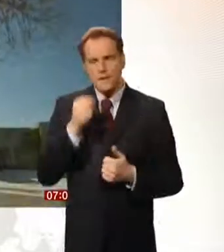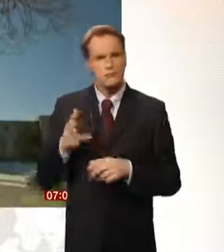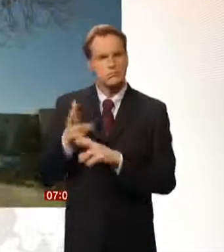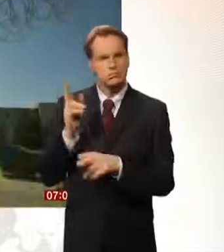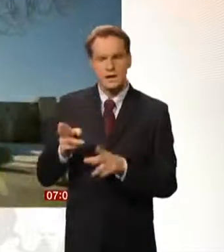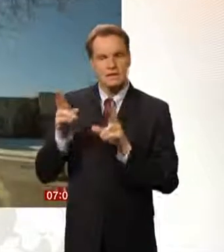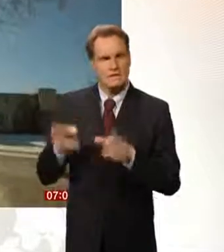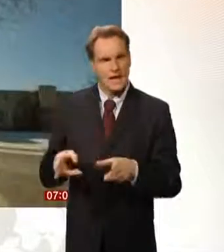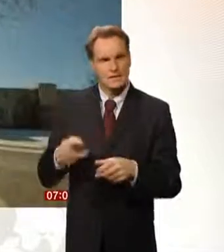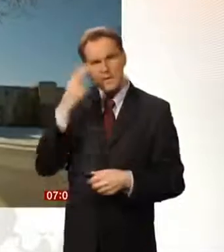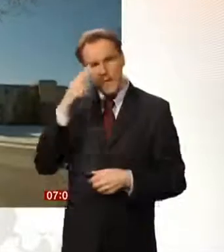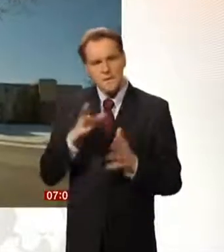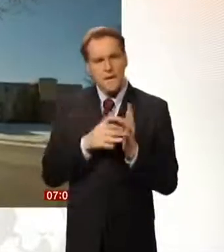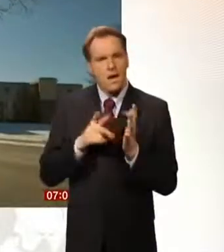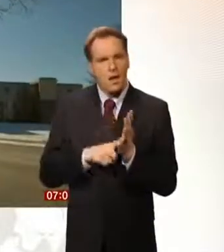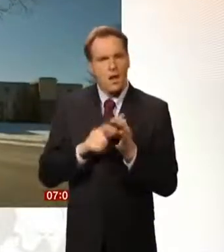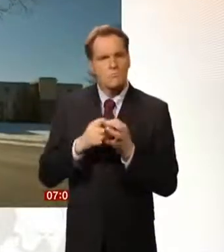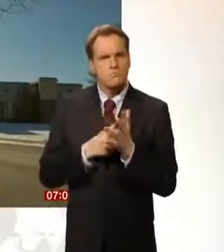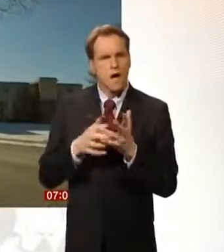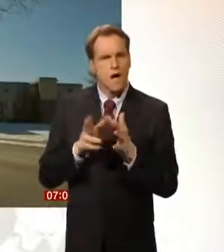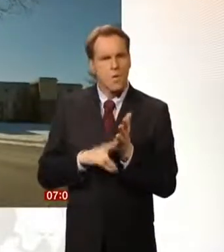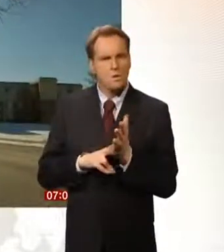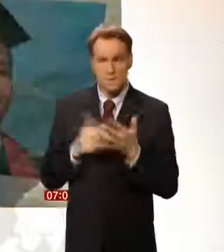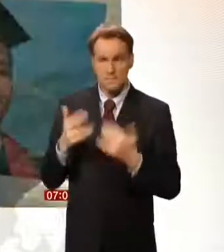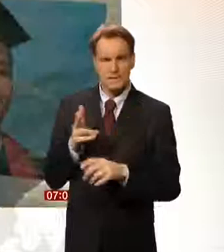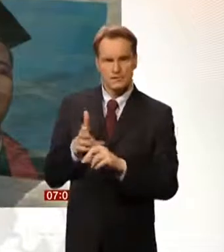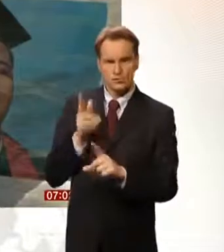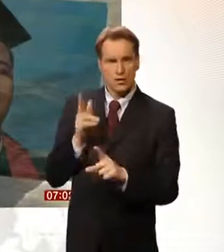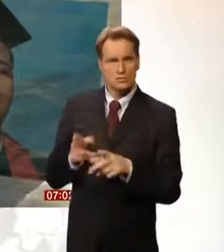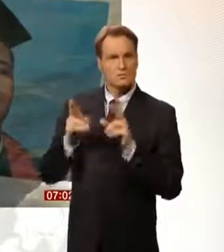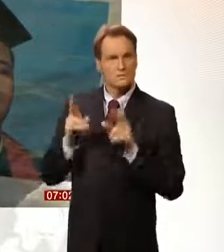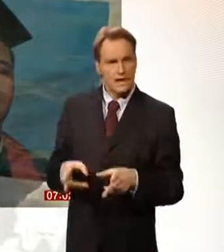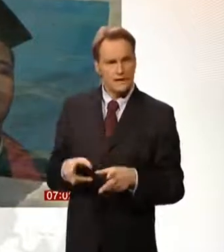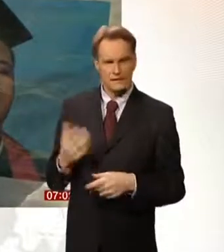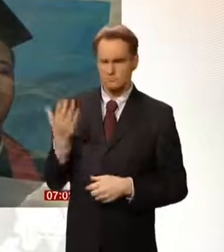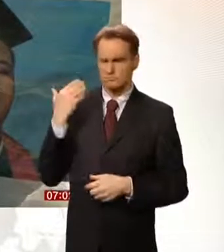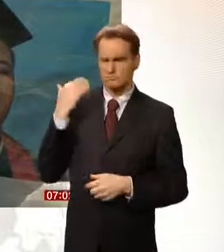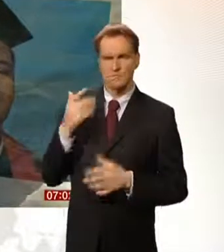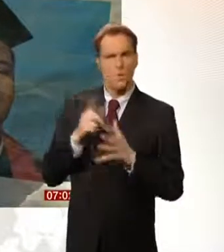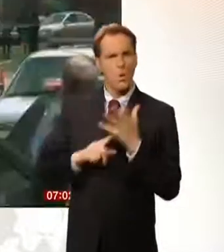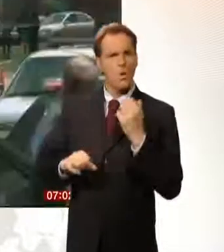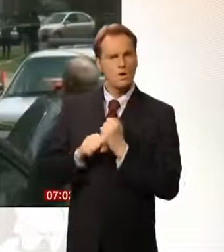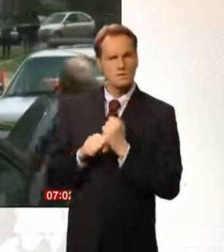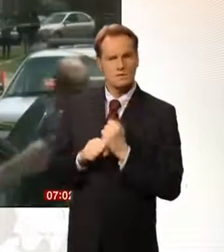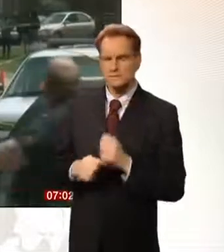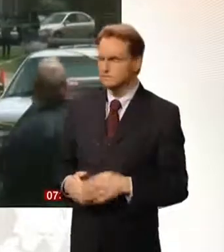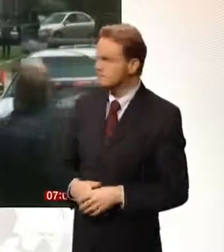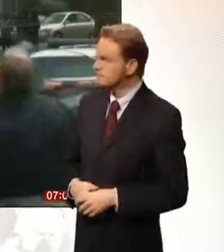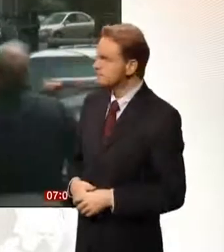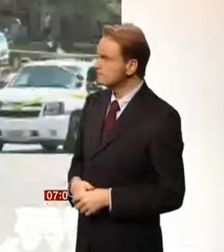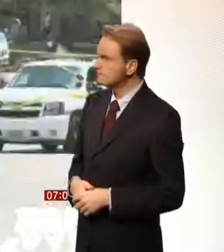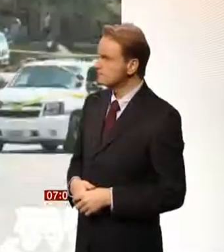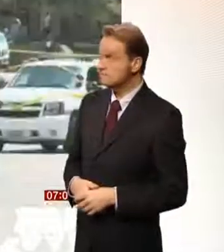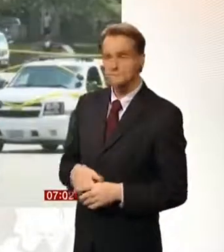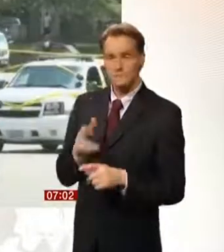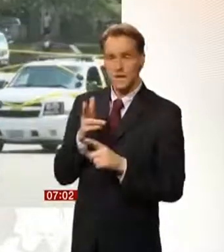18-year-old Michael Brown was shot dead in August at this housing estate by a police officer, Darren Wilson, who fired